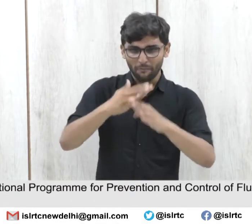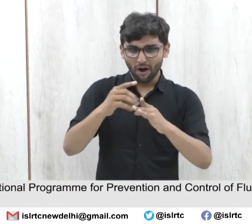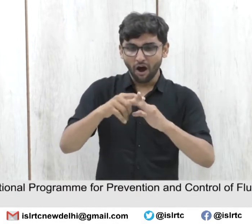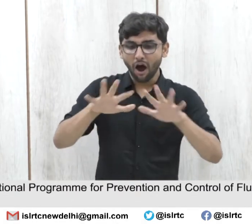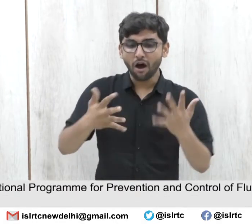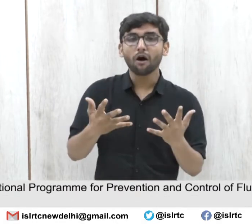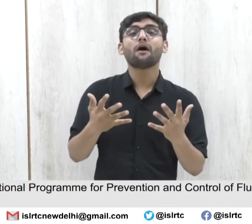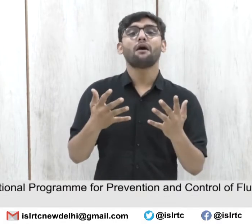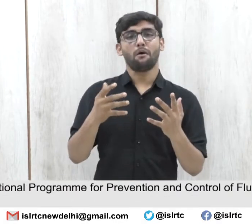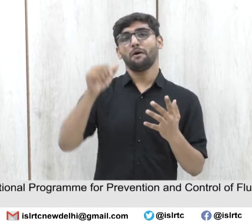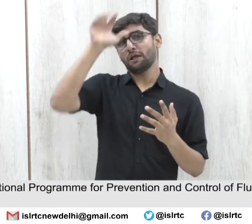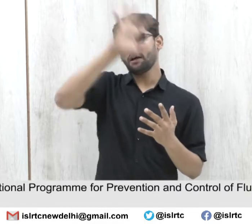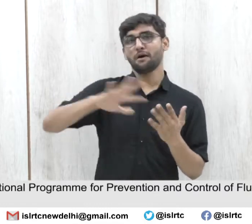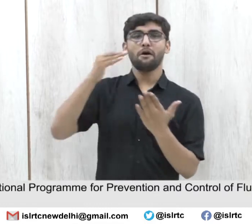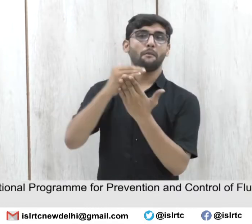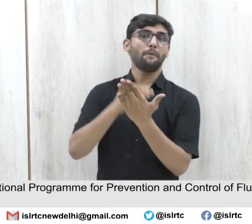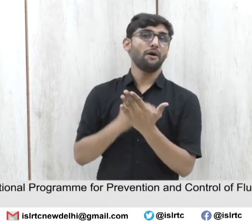and Control of Fluorosis